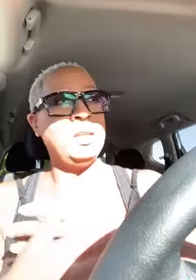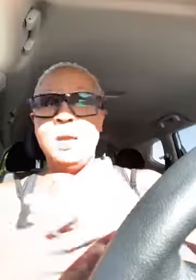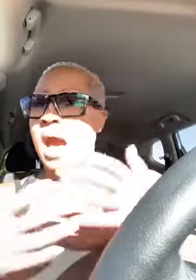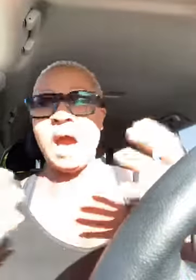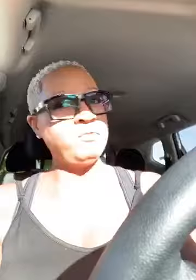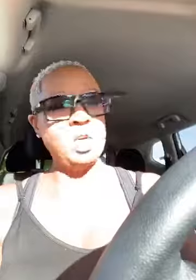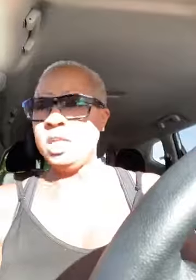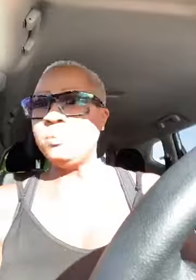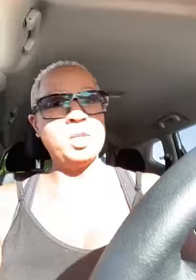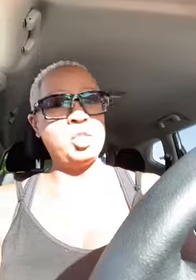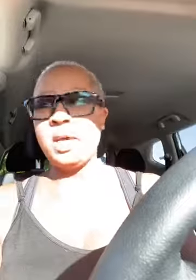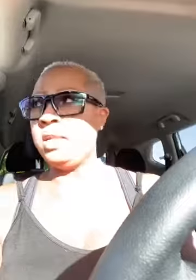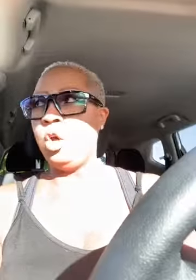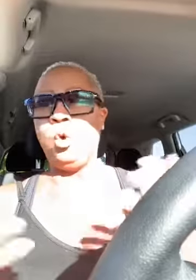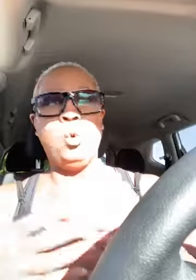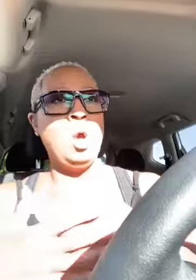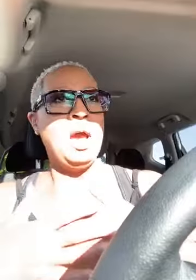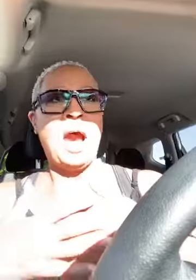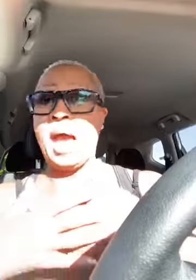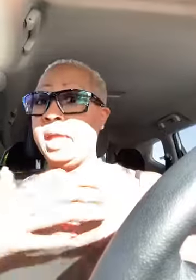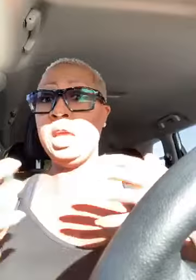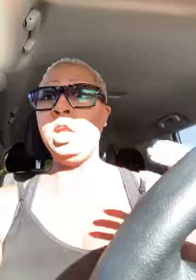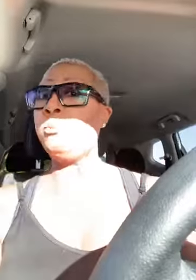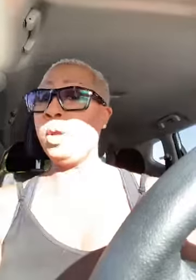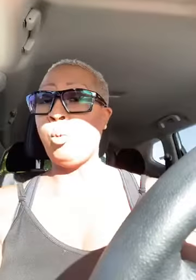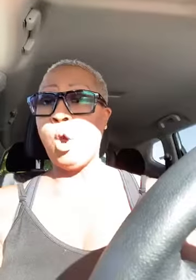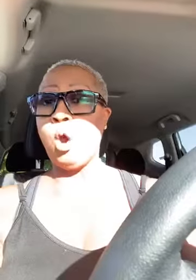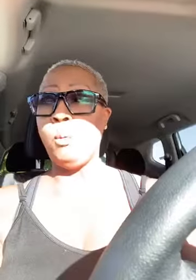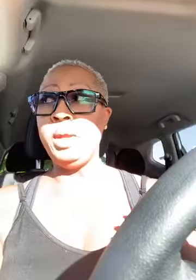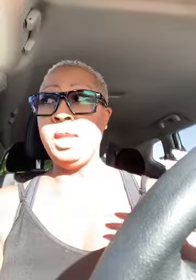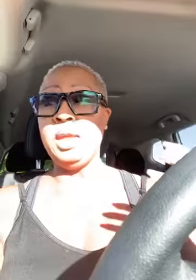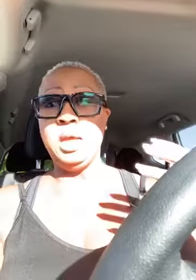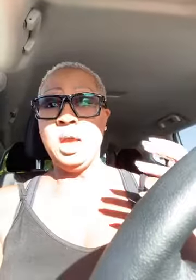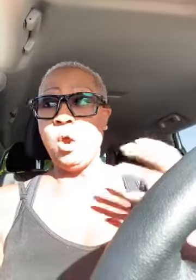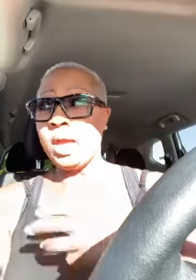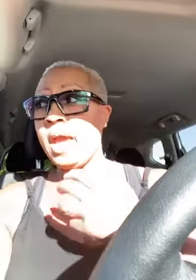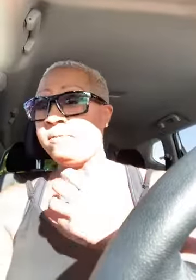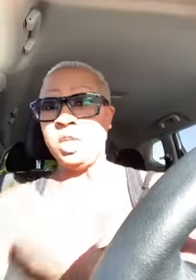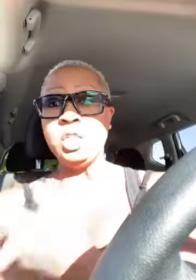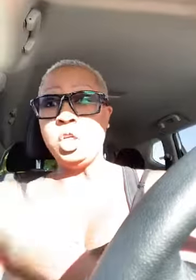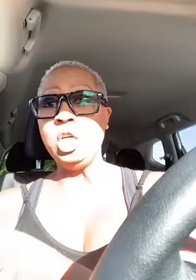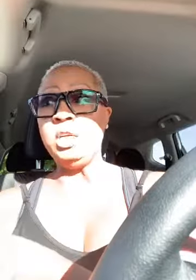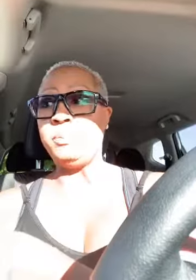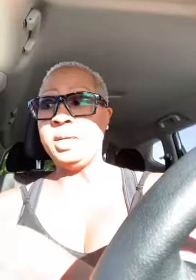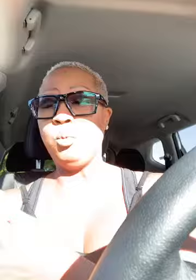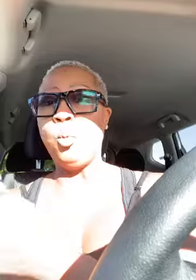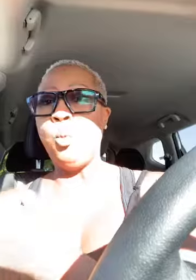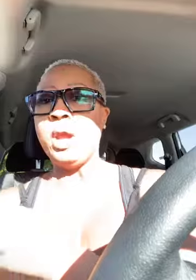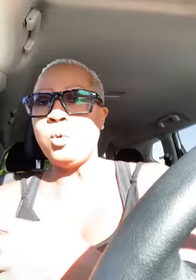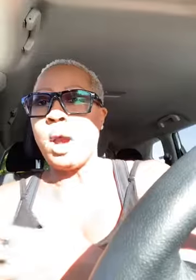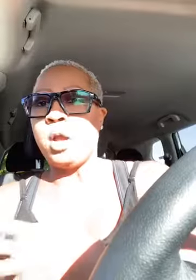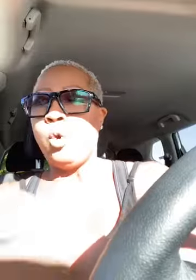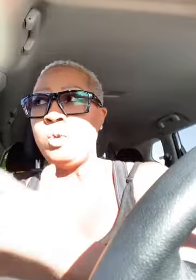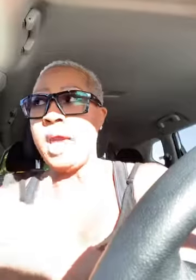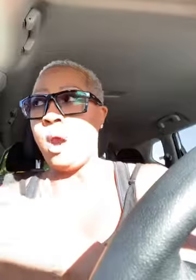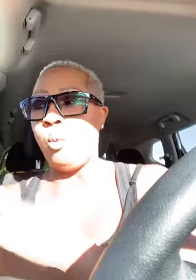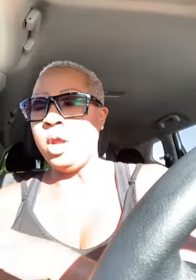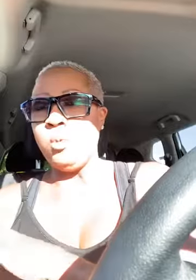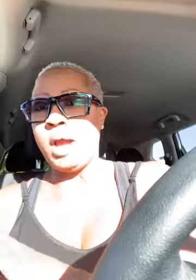i've done as much as i know i had hit a brick wall meaning okay i've done good but where do i go now where do i